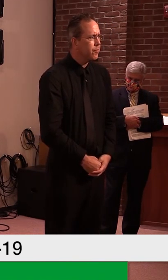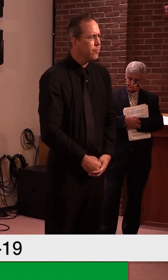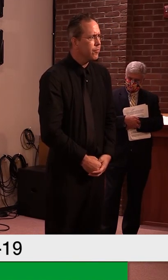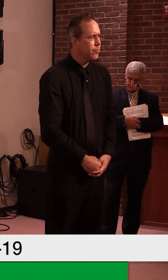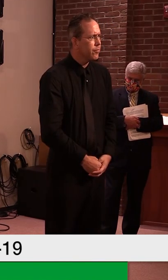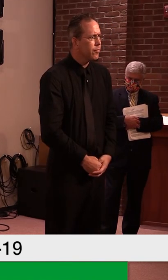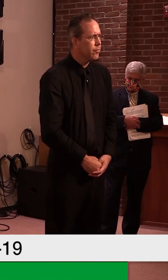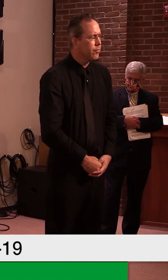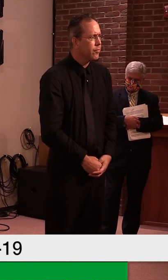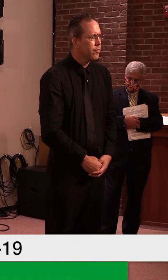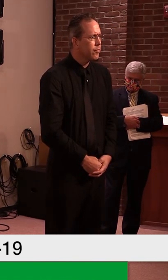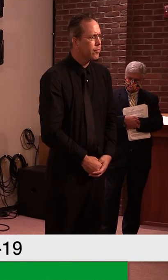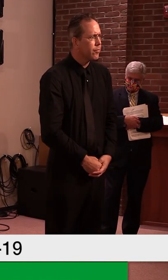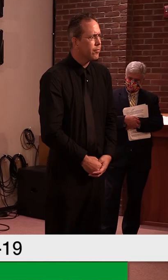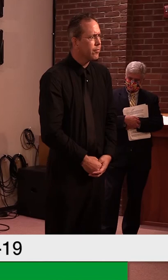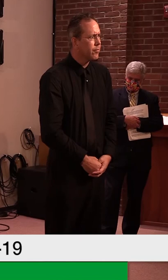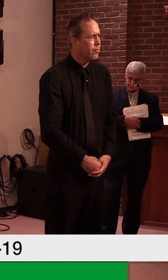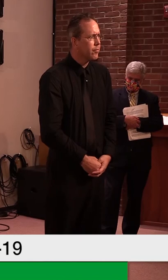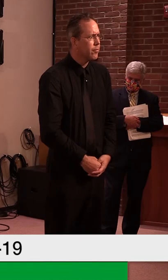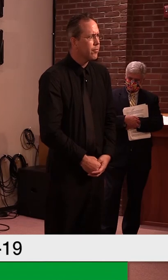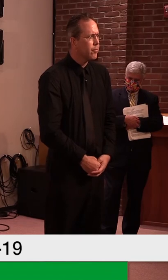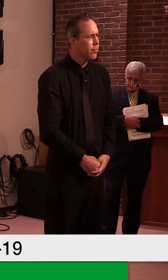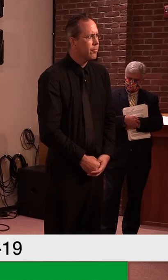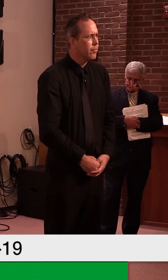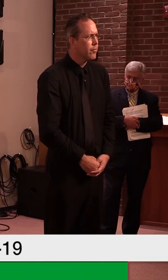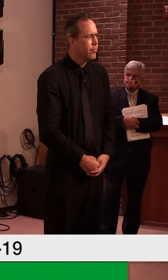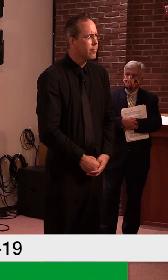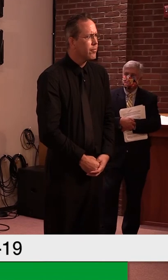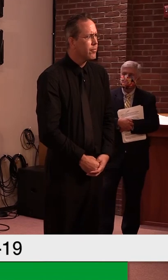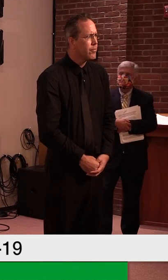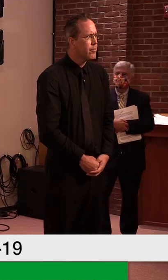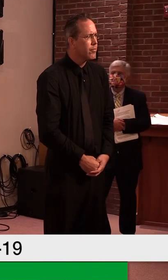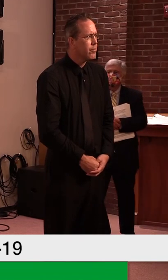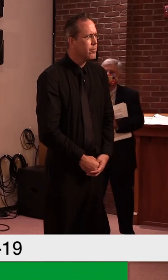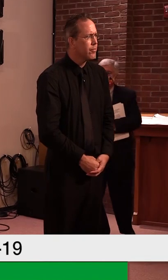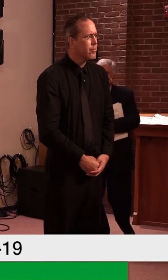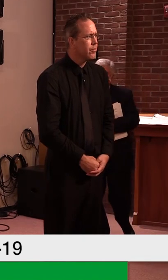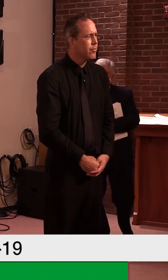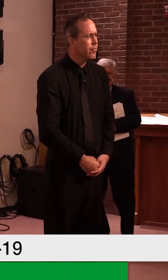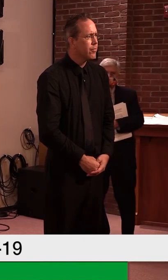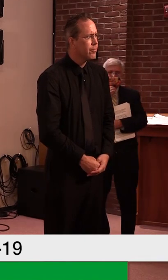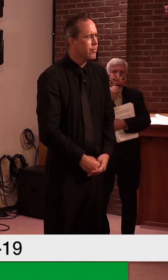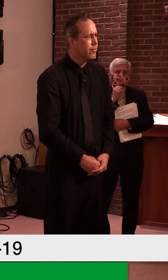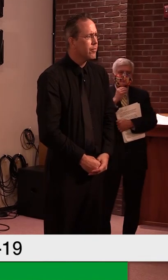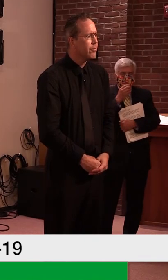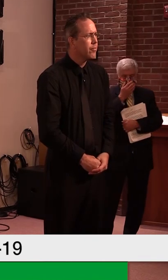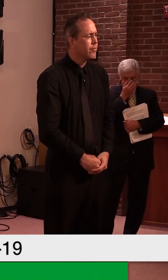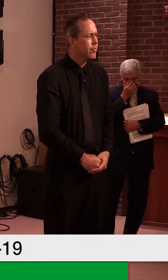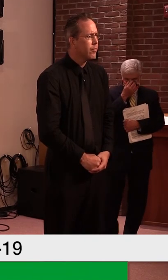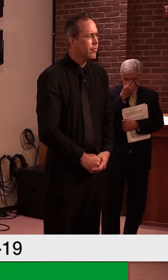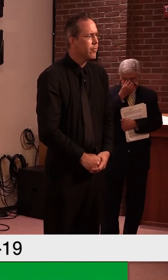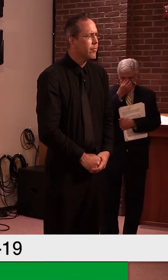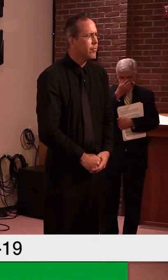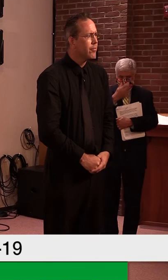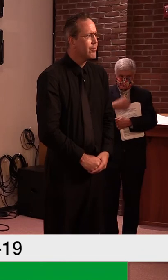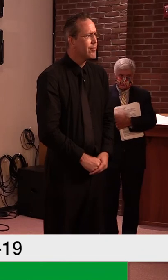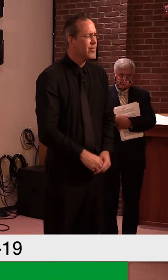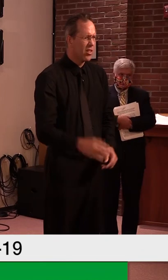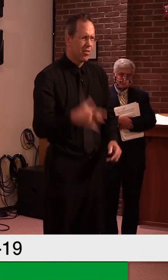time when we're seeing a sharp drop in the number of inmates in the state. So I, and so I was thinking you'd be more,